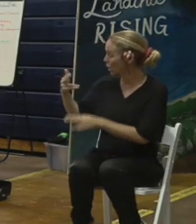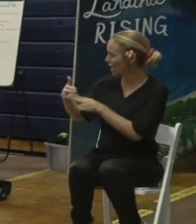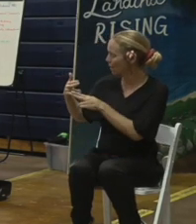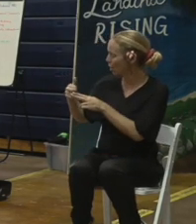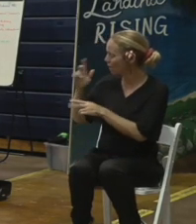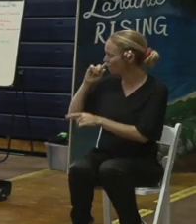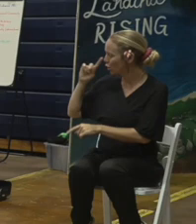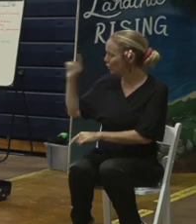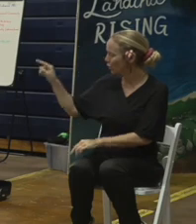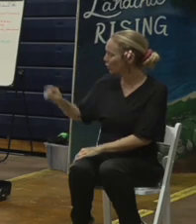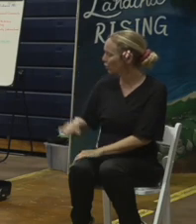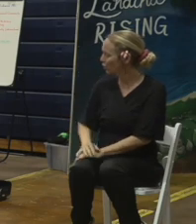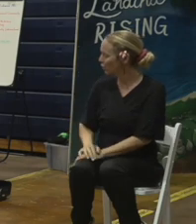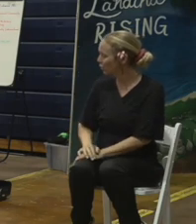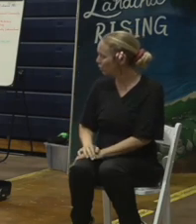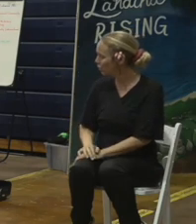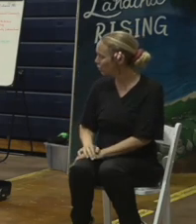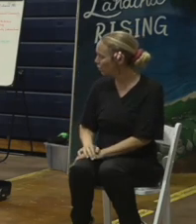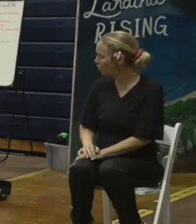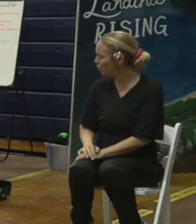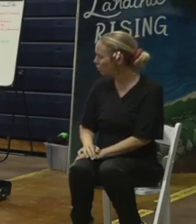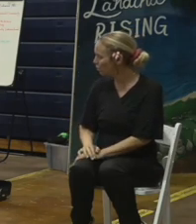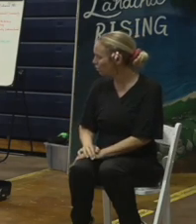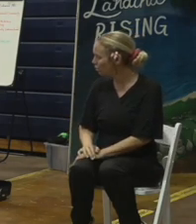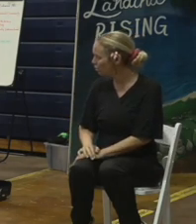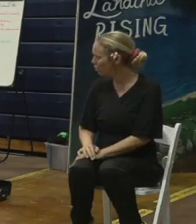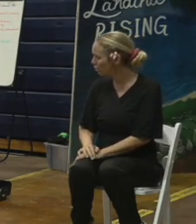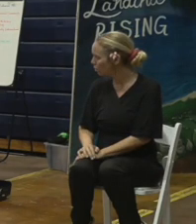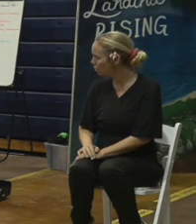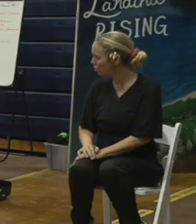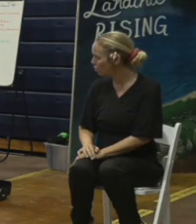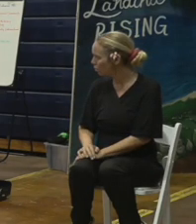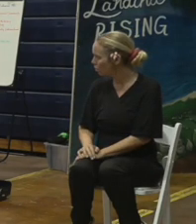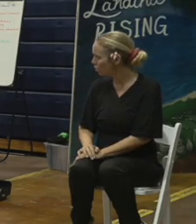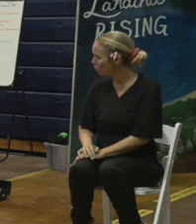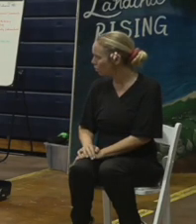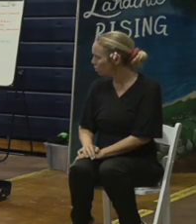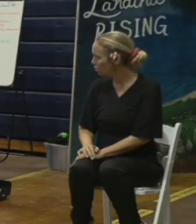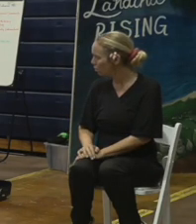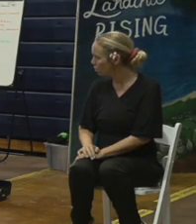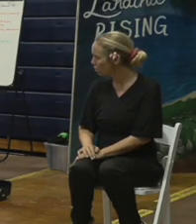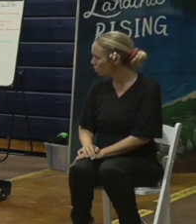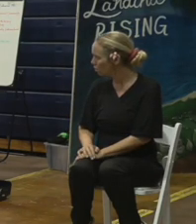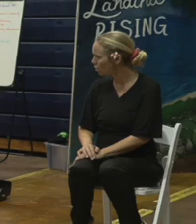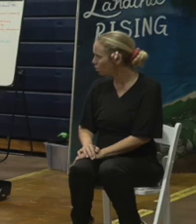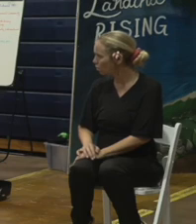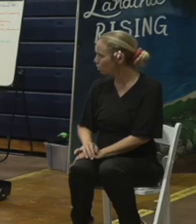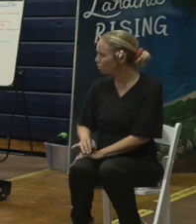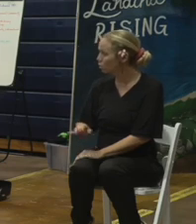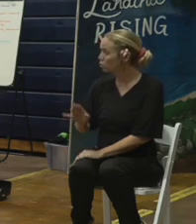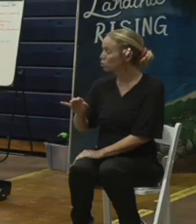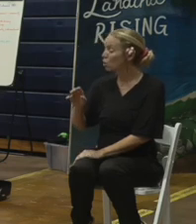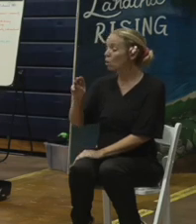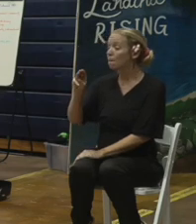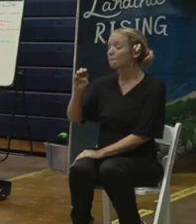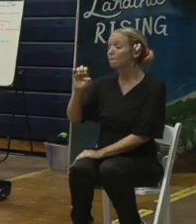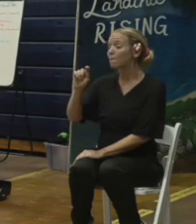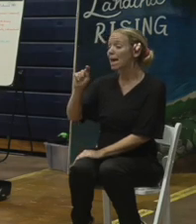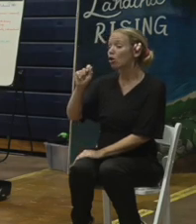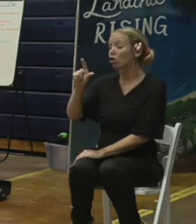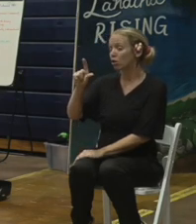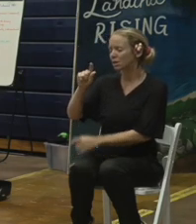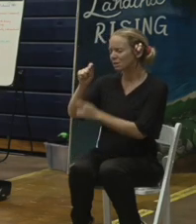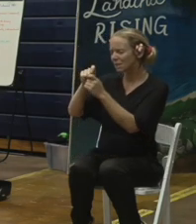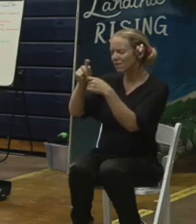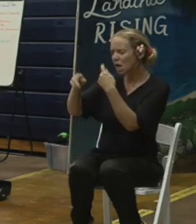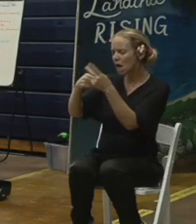The writer says certain metals once liquefied or melted into soil can seep into 18 inches into the soil. How